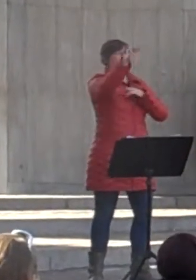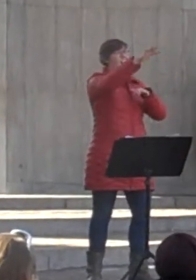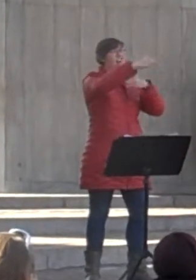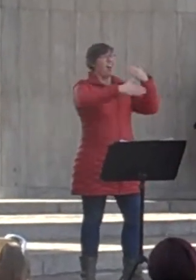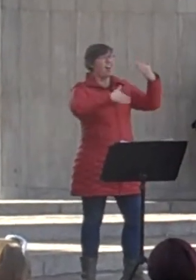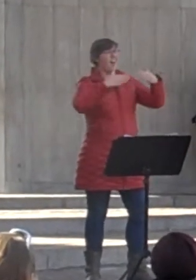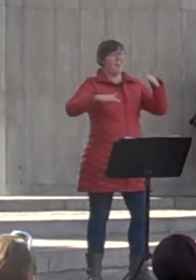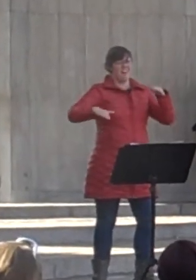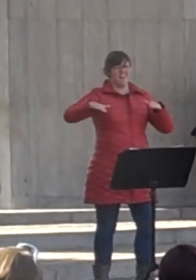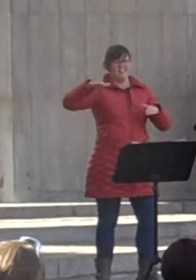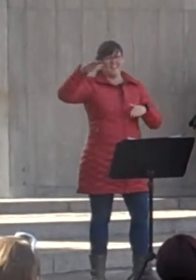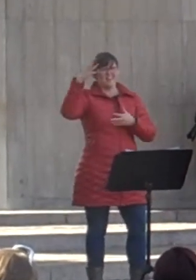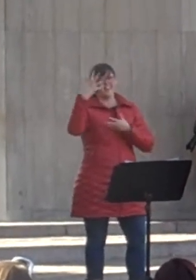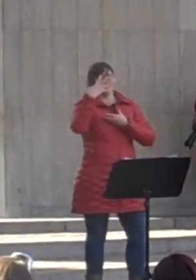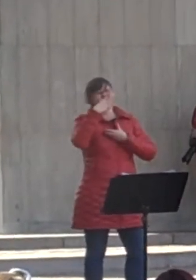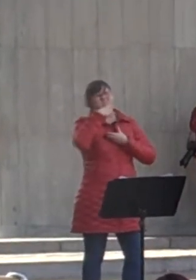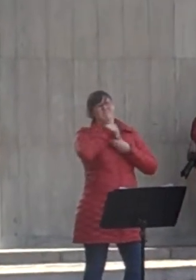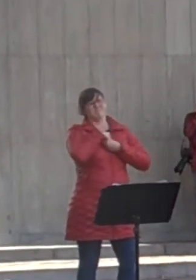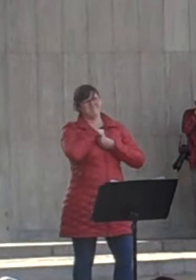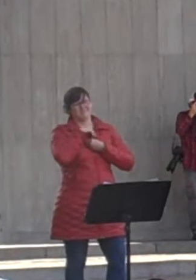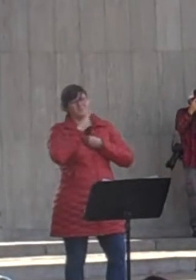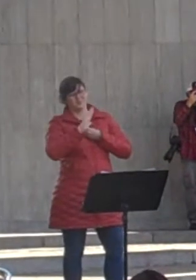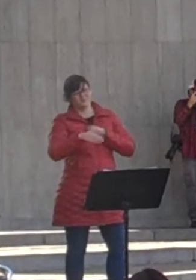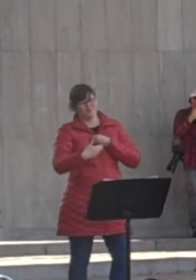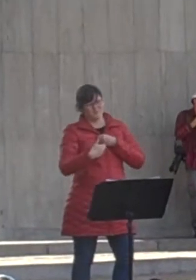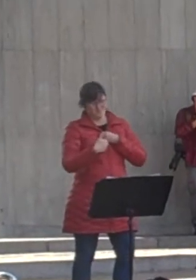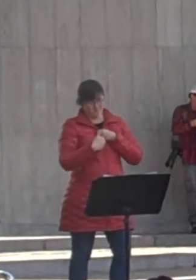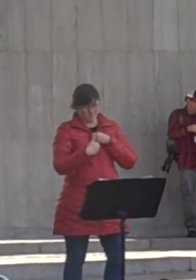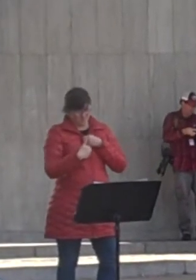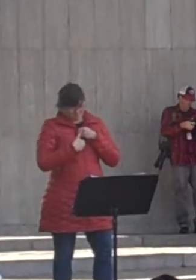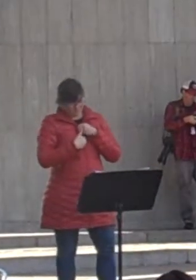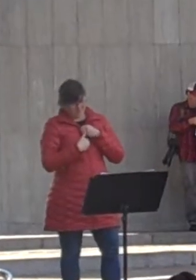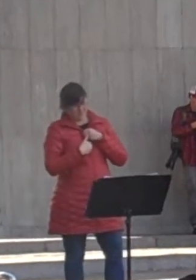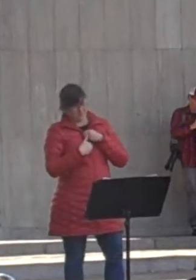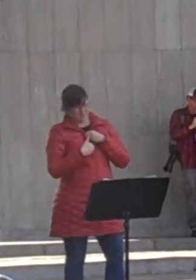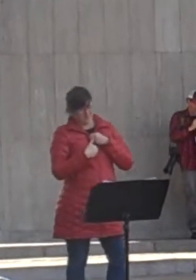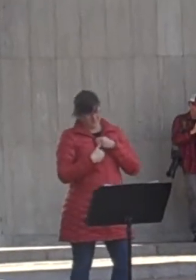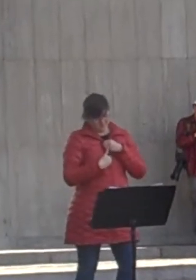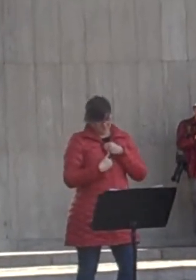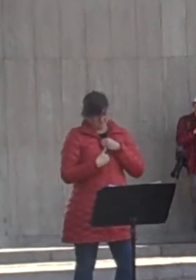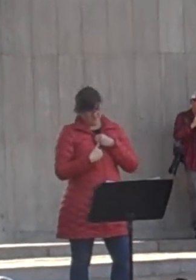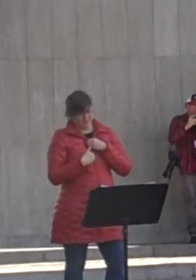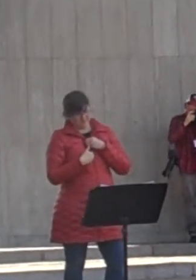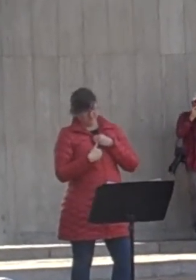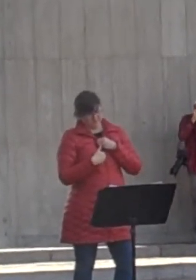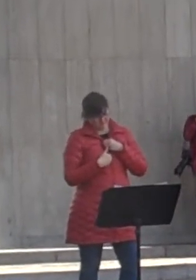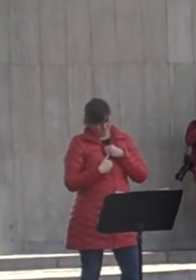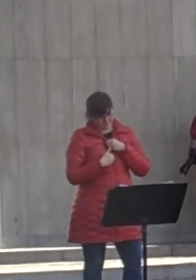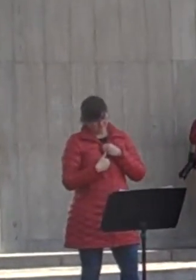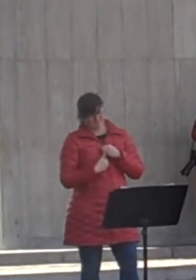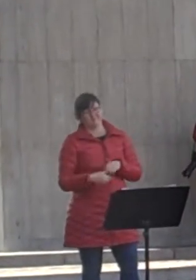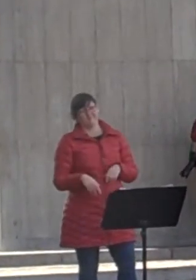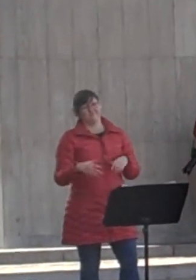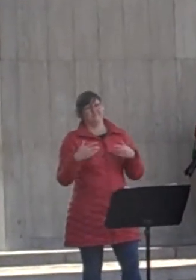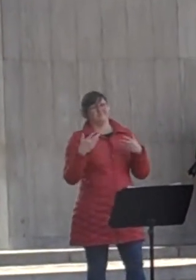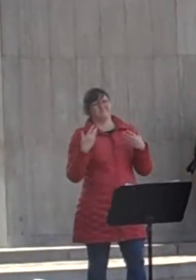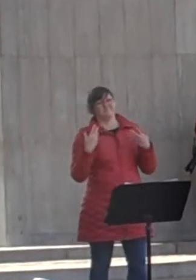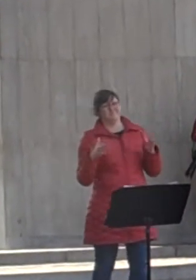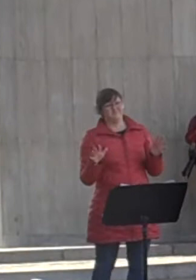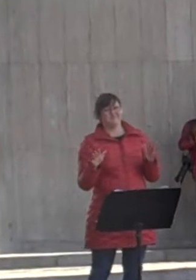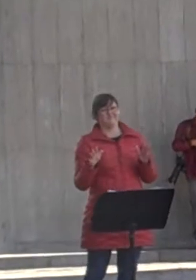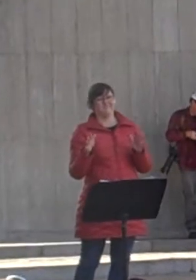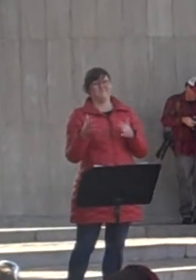Well, I've been where you're hanging. I think I can see how